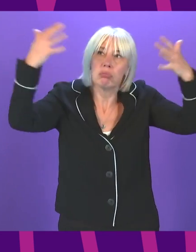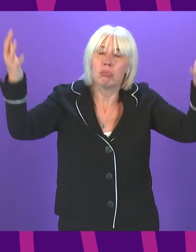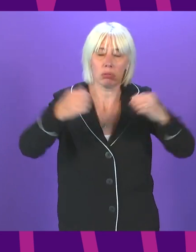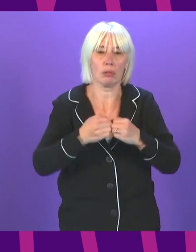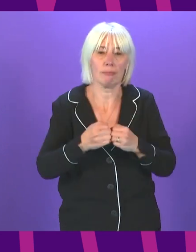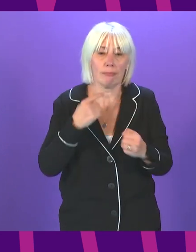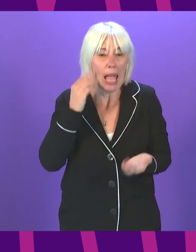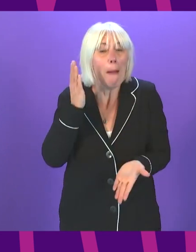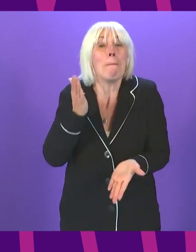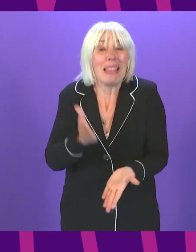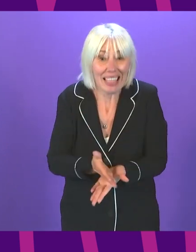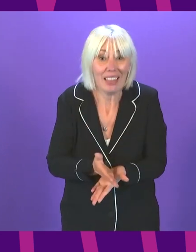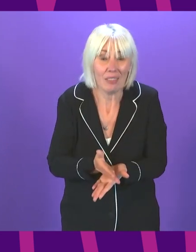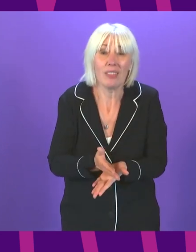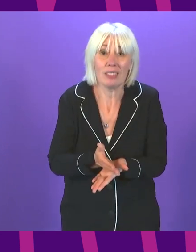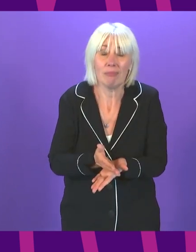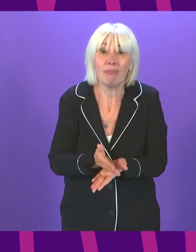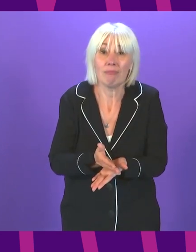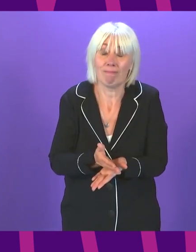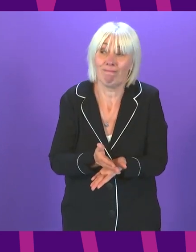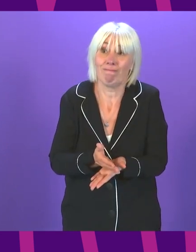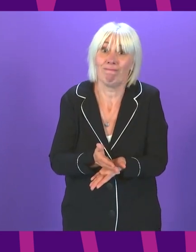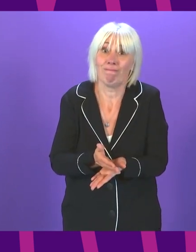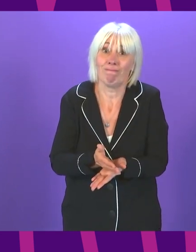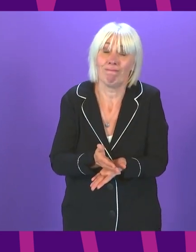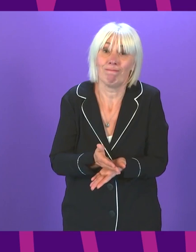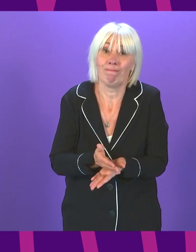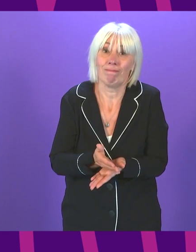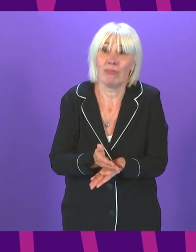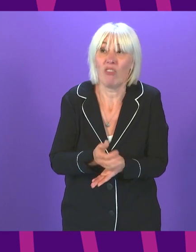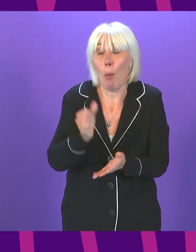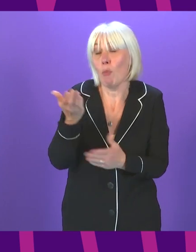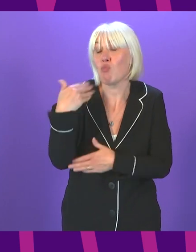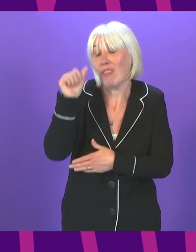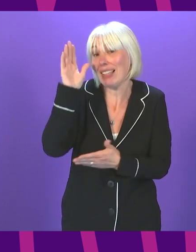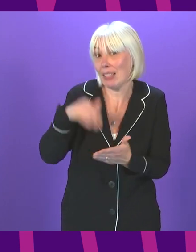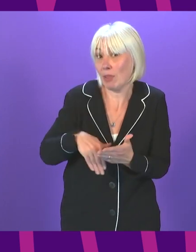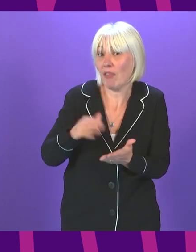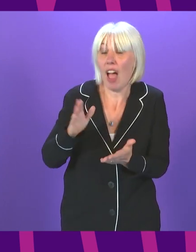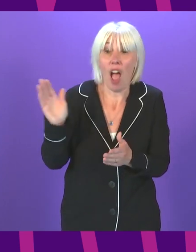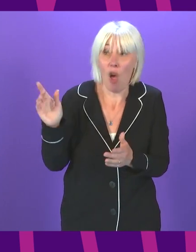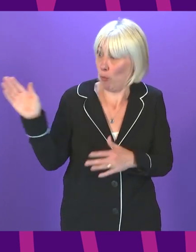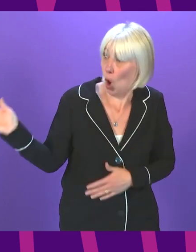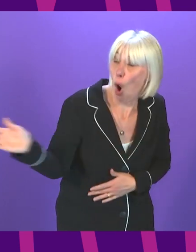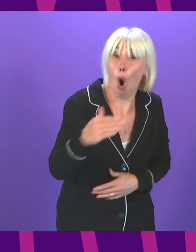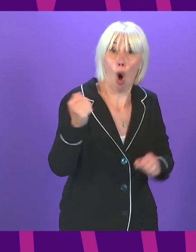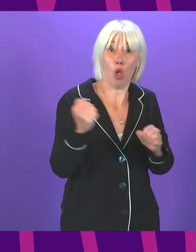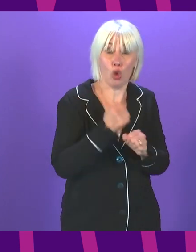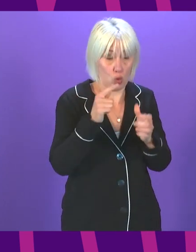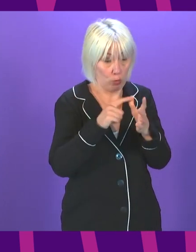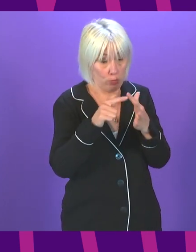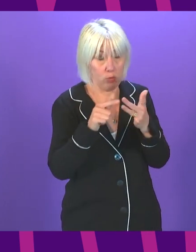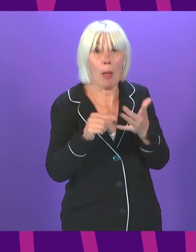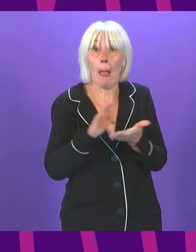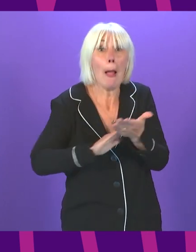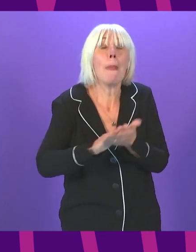believe, partly to a large part based on previous experience, that if we all do all of these things we can turn this corner.